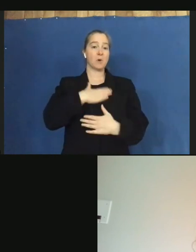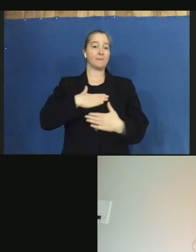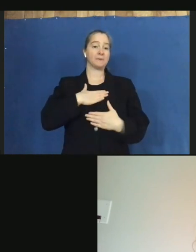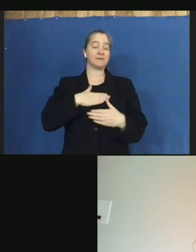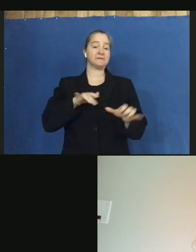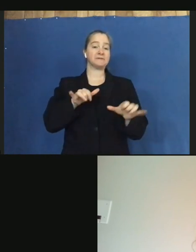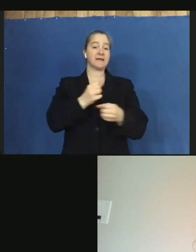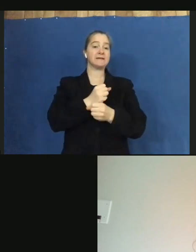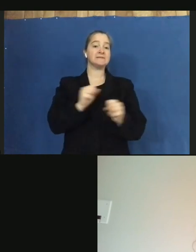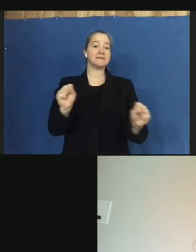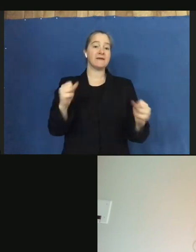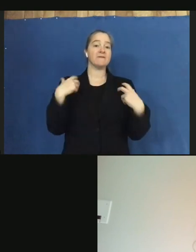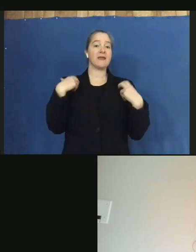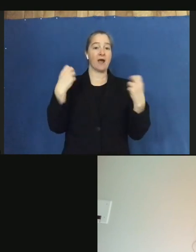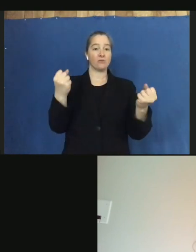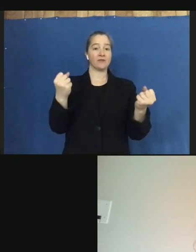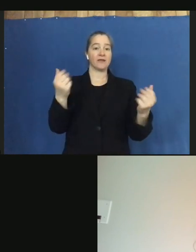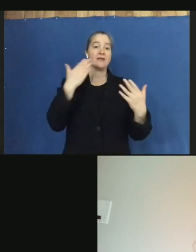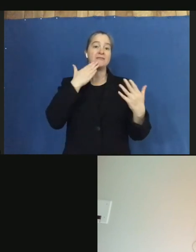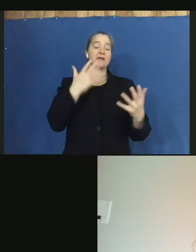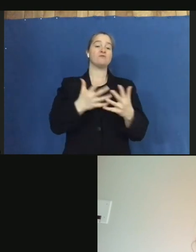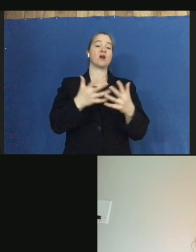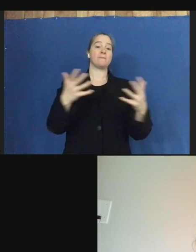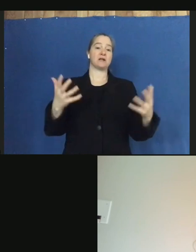and healthy. Thank you very much.